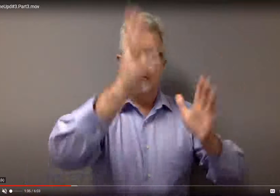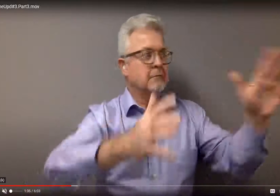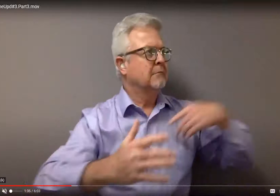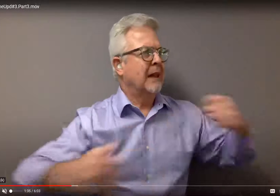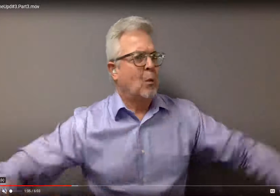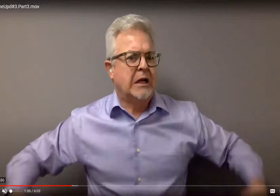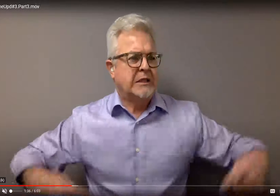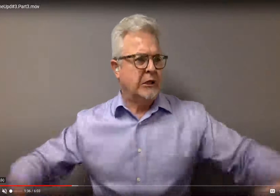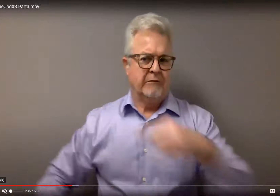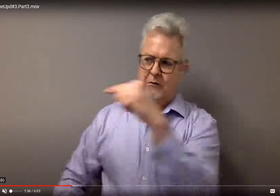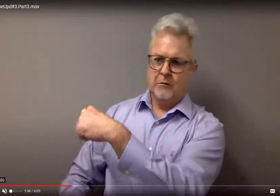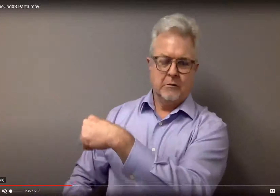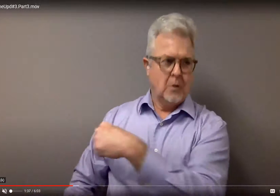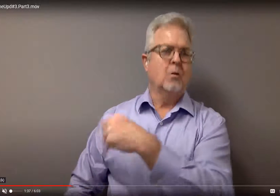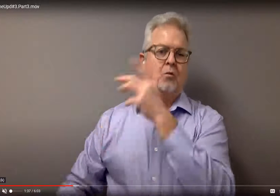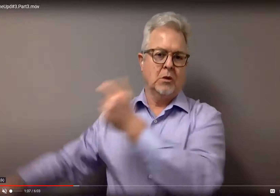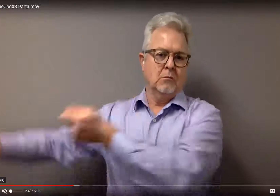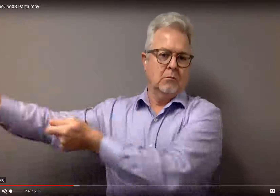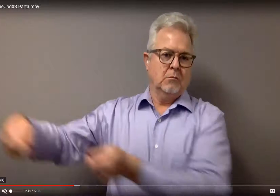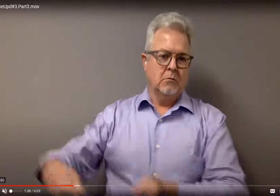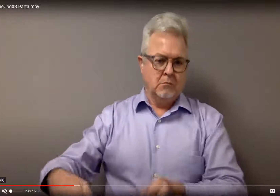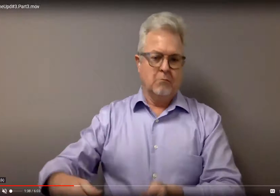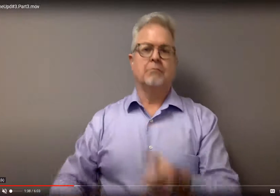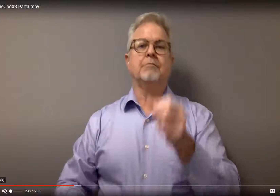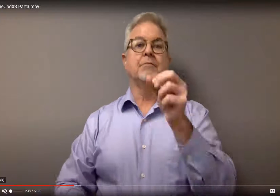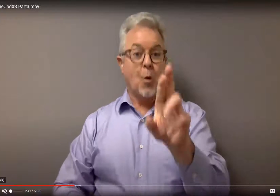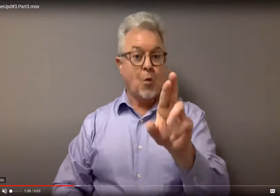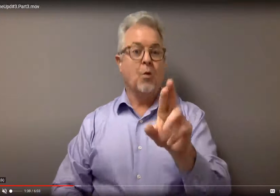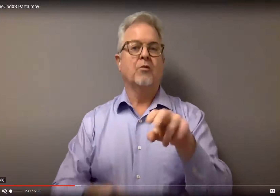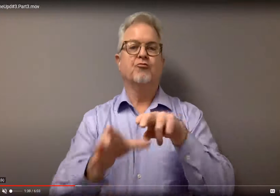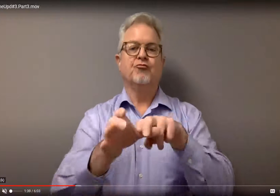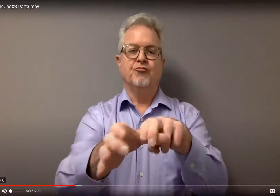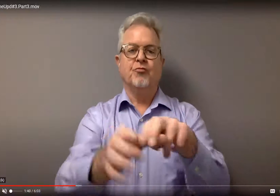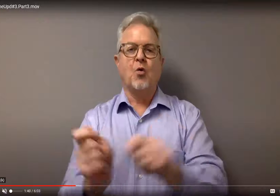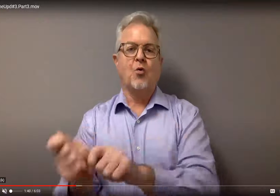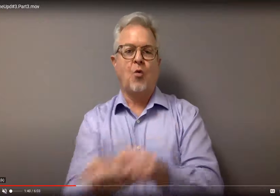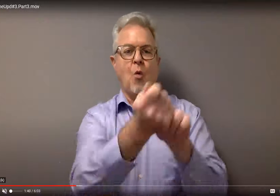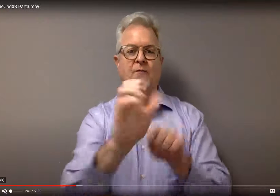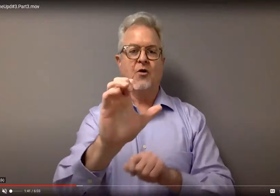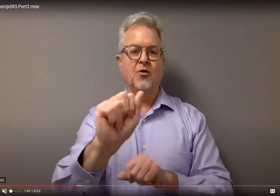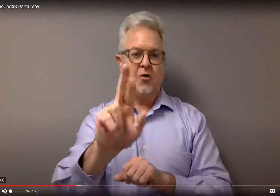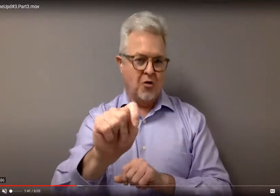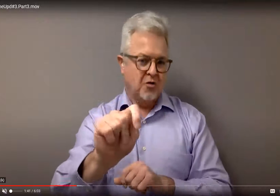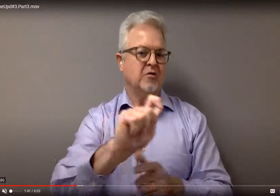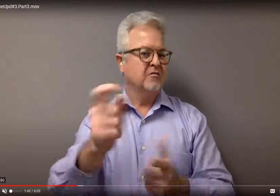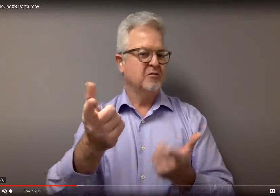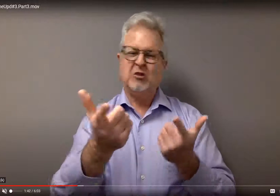it. You can gesture as well that you need a wheelchair for someone in the car and they will bring it. Also, they have golf carts,